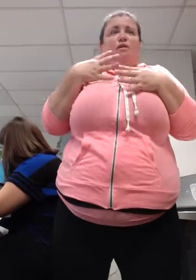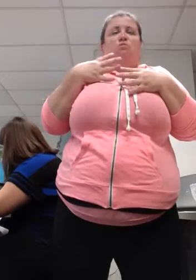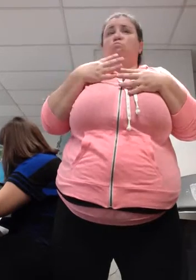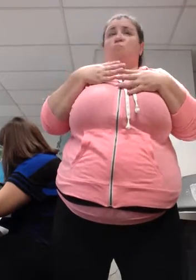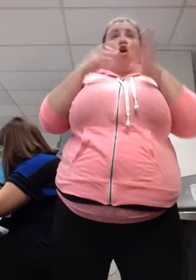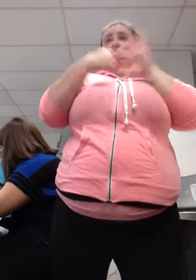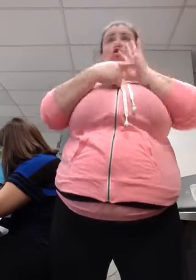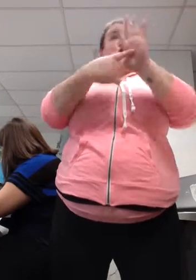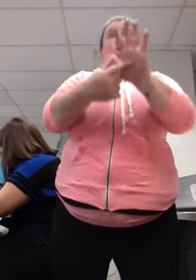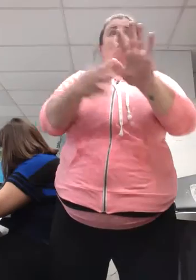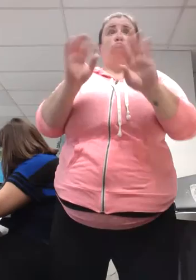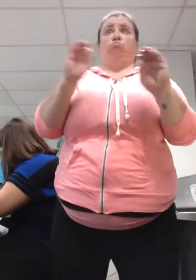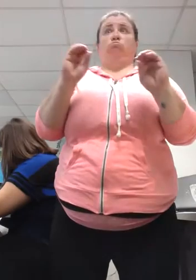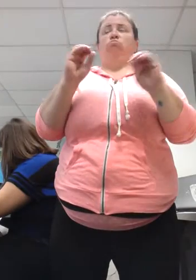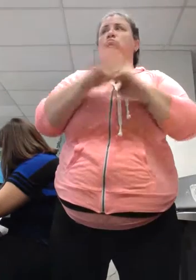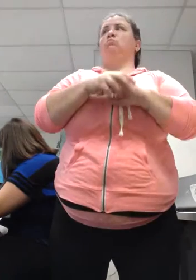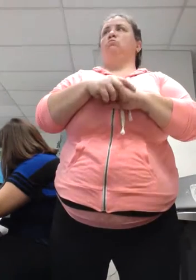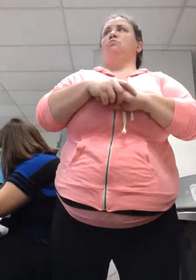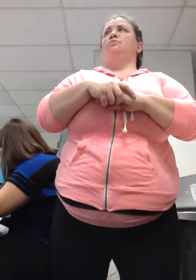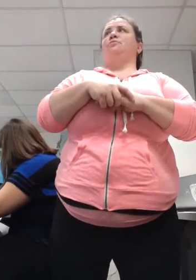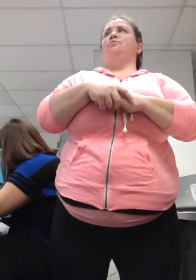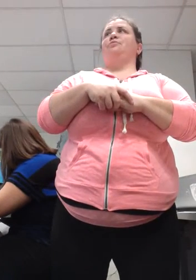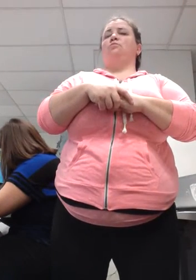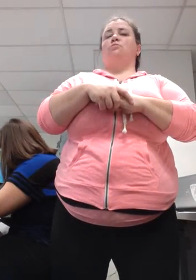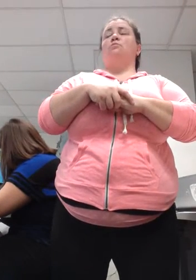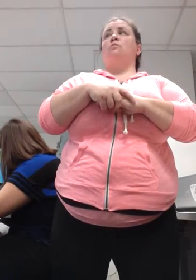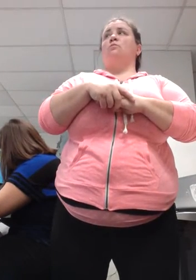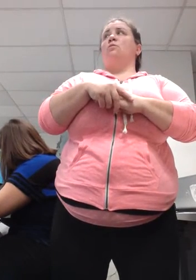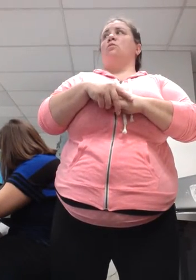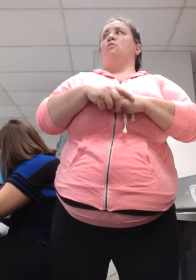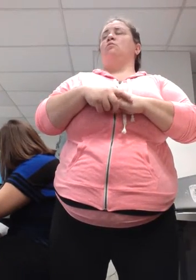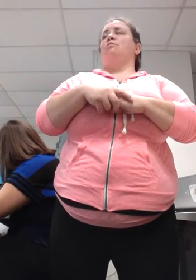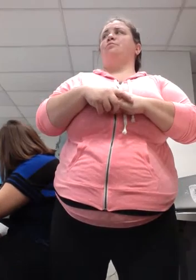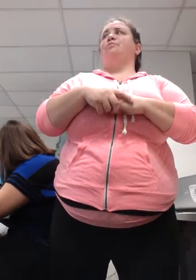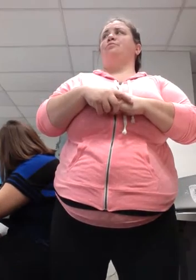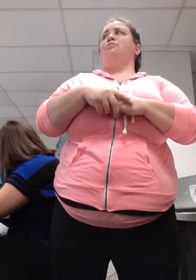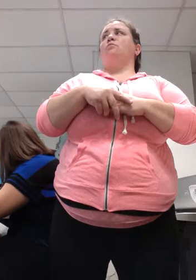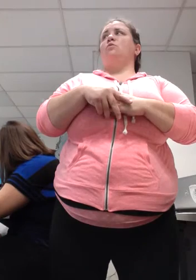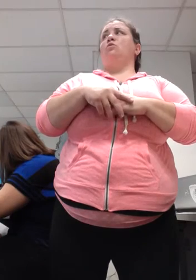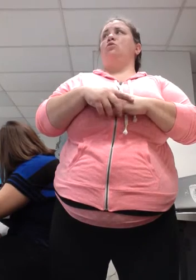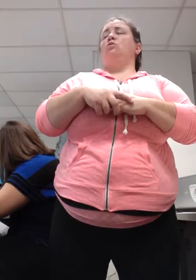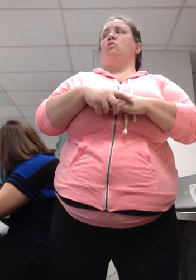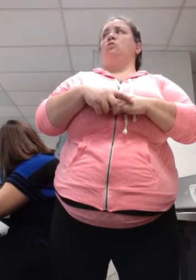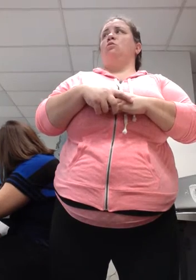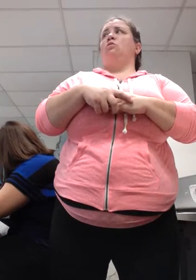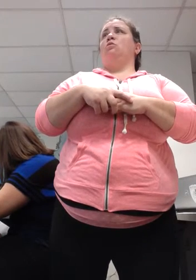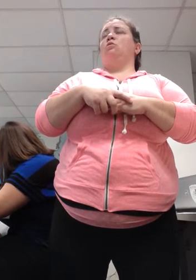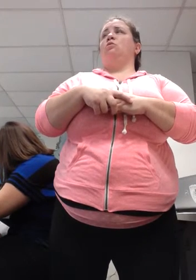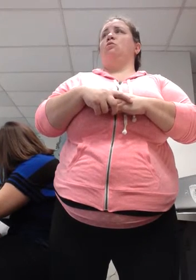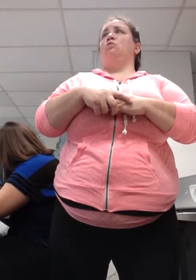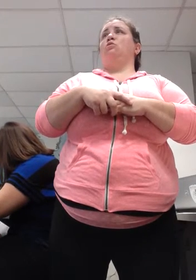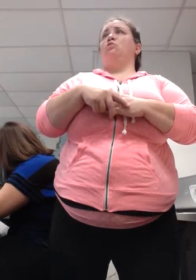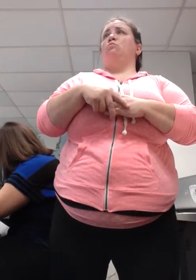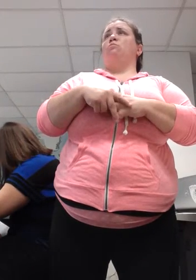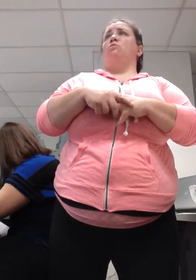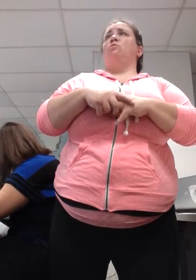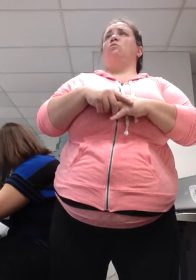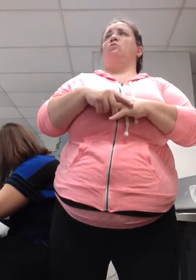Part of confident presentation is also your ability to self-analyze or self-monitor during the